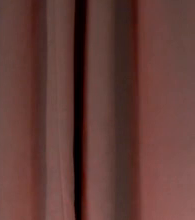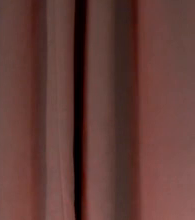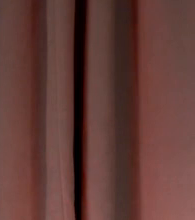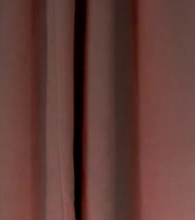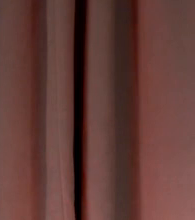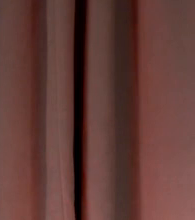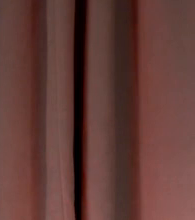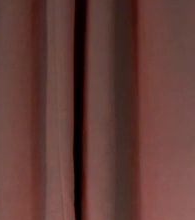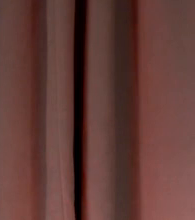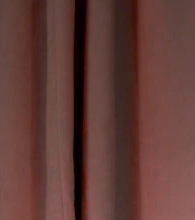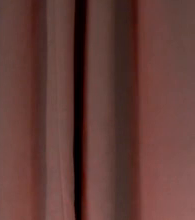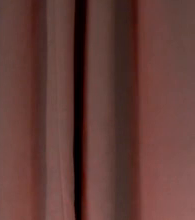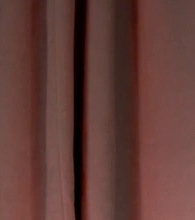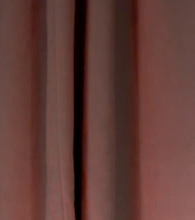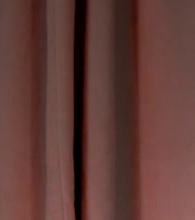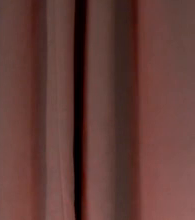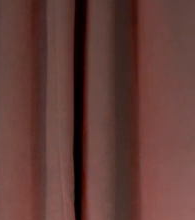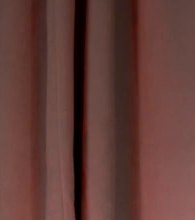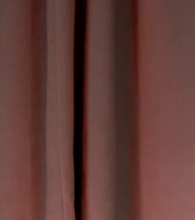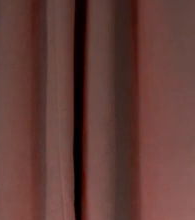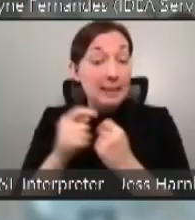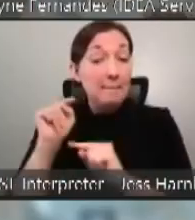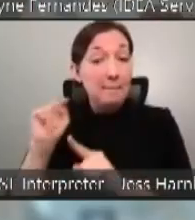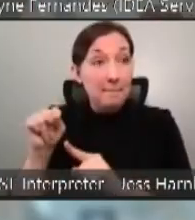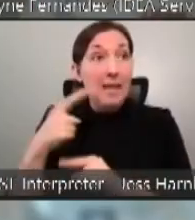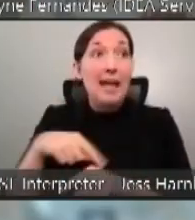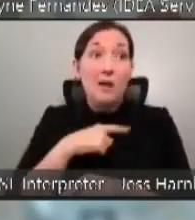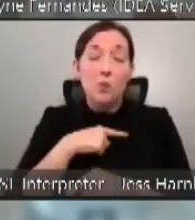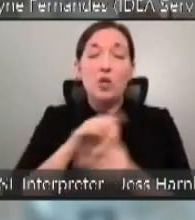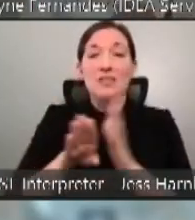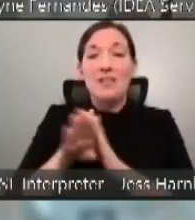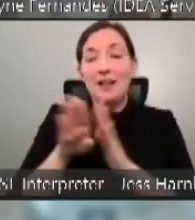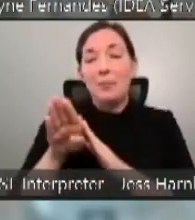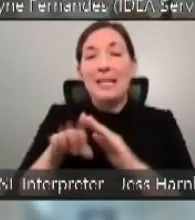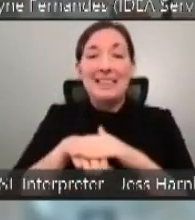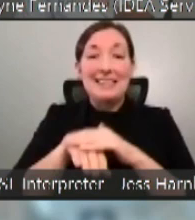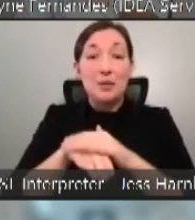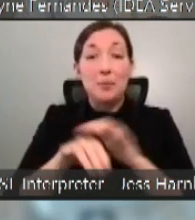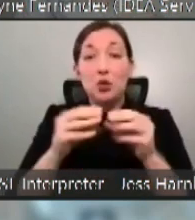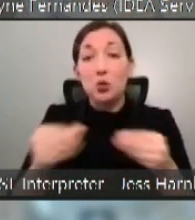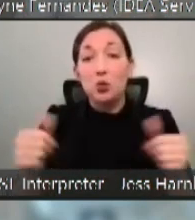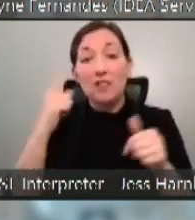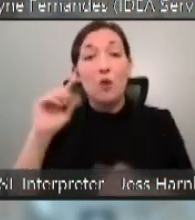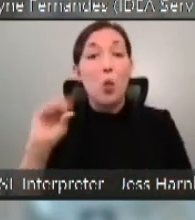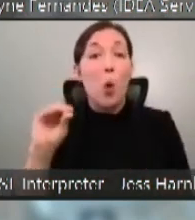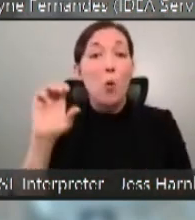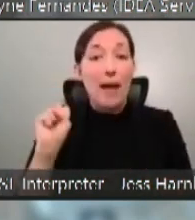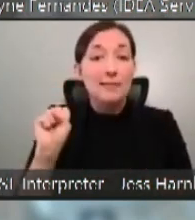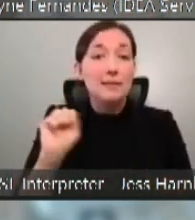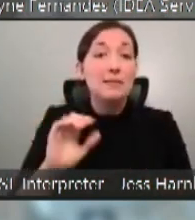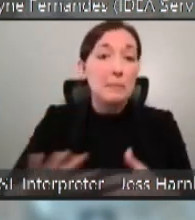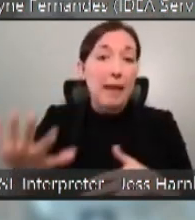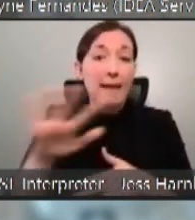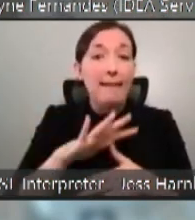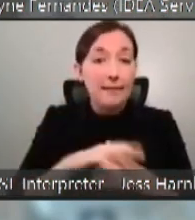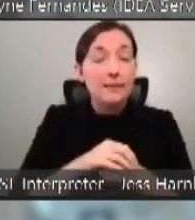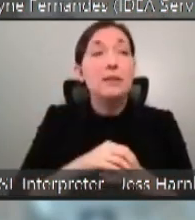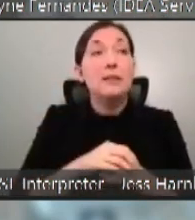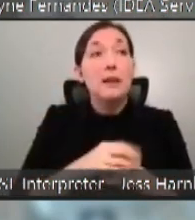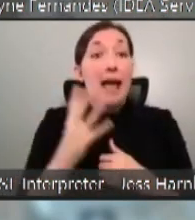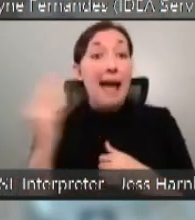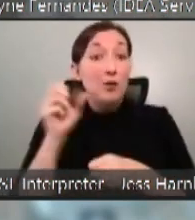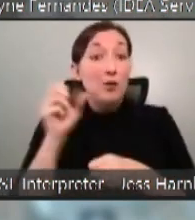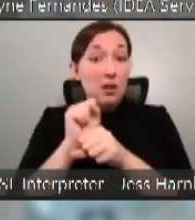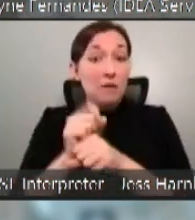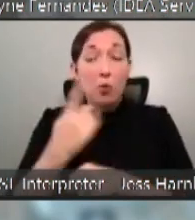tech lead for a team, and we are developing accessibility solutions in the operating system space. And, outside of work, one